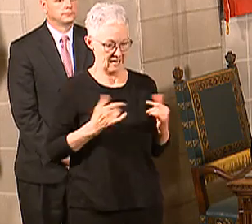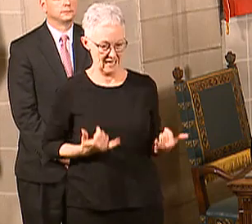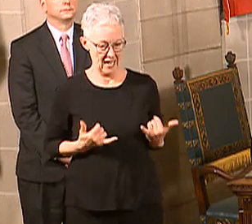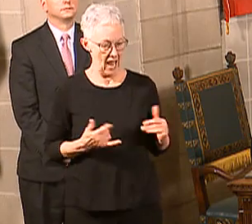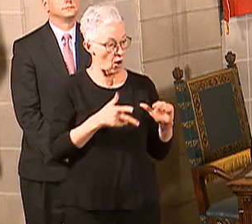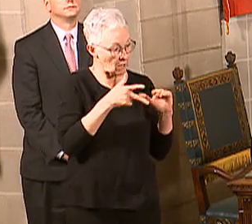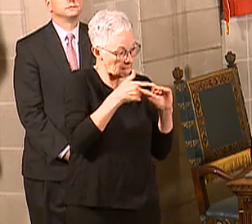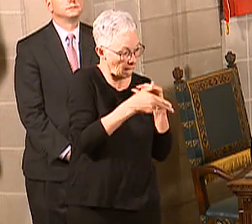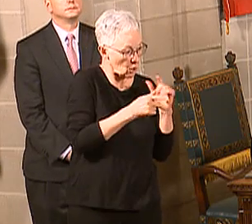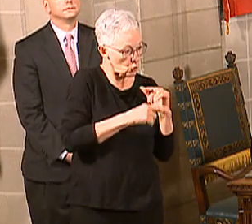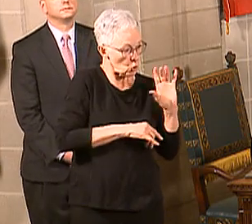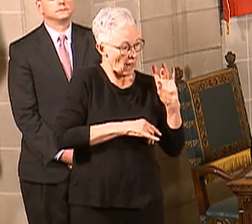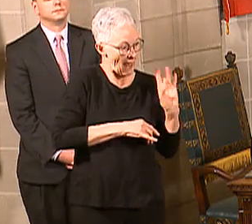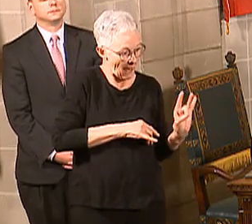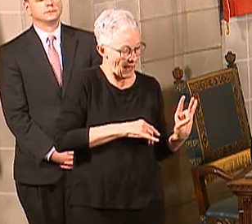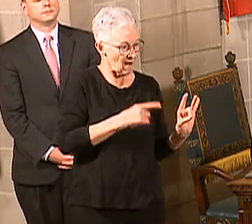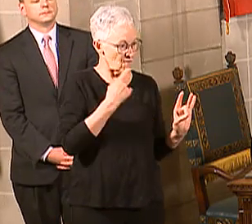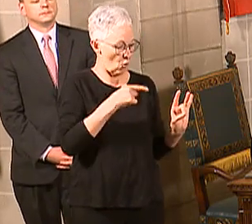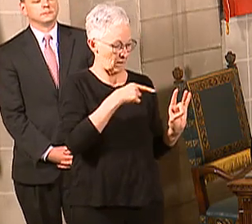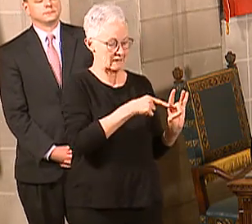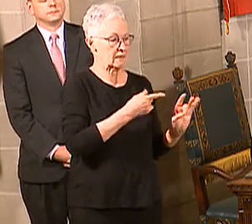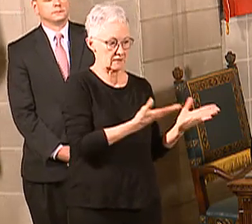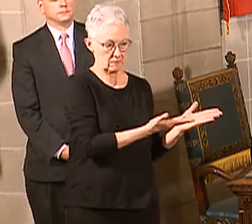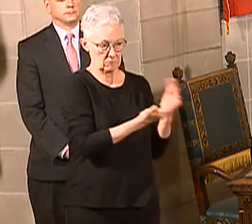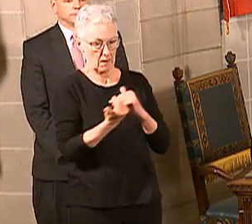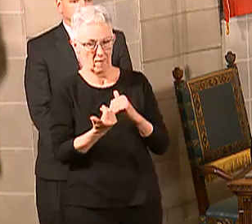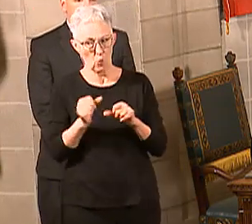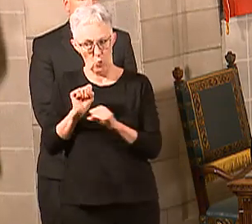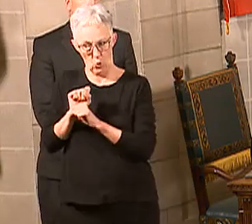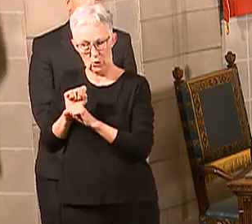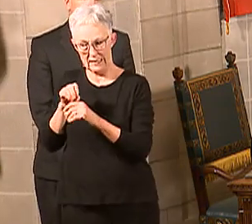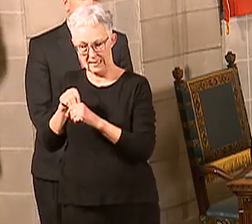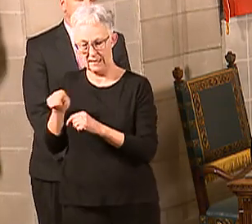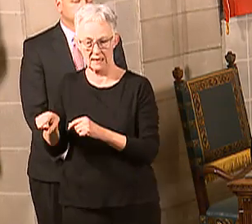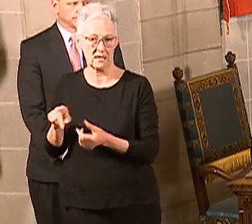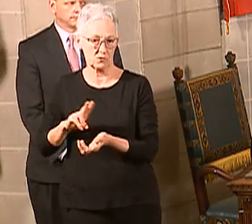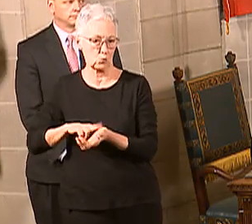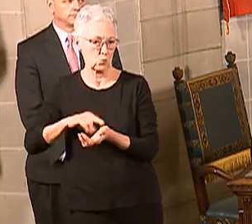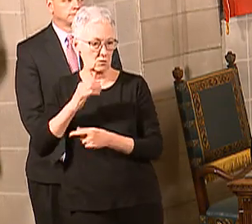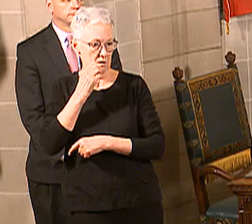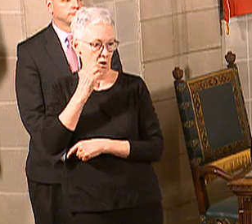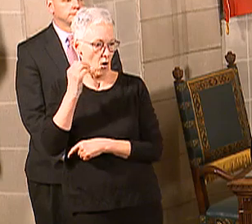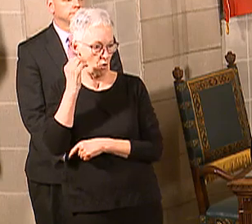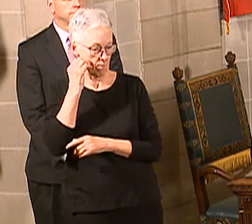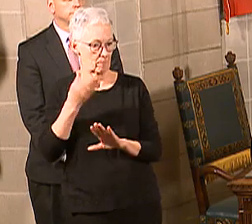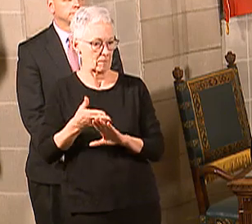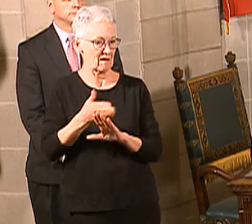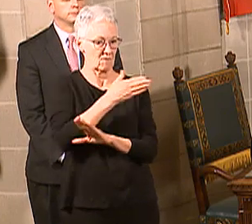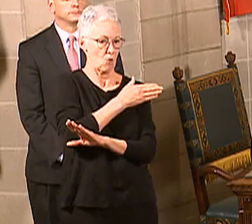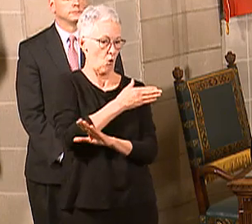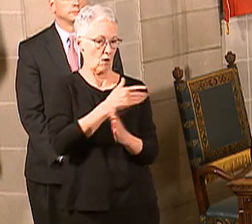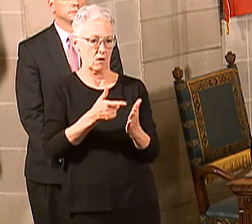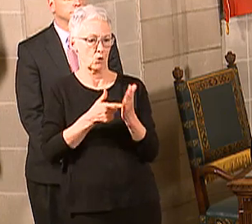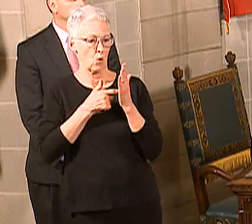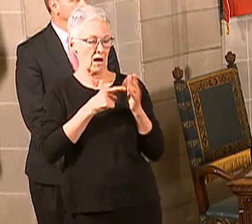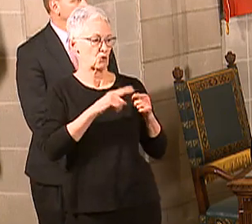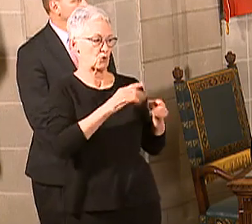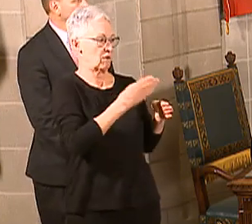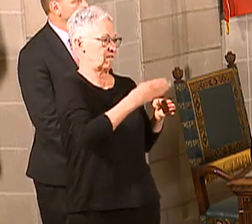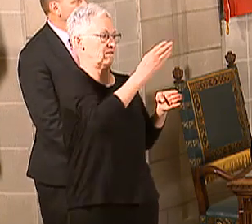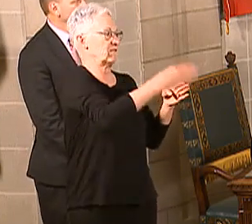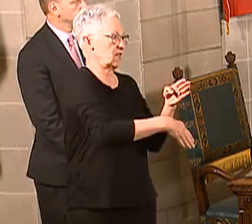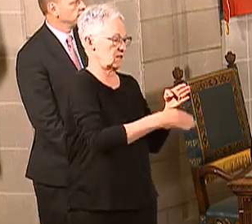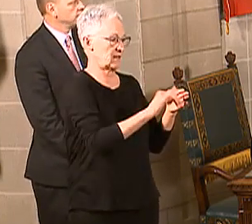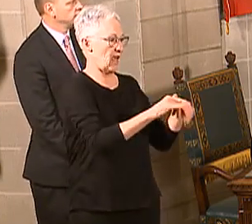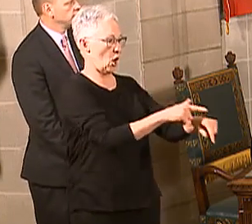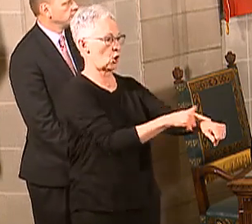an opportunity for us to have caregivers prior to that end point in this particular case at 76 hours. part of that is